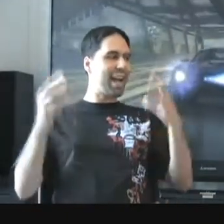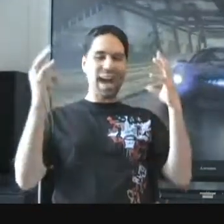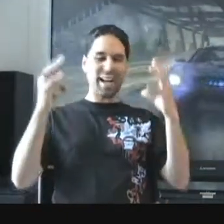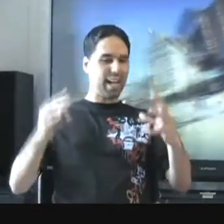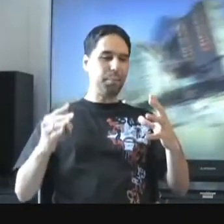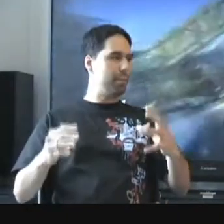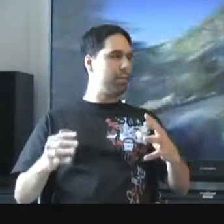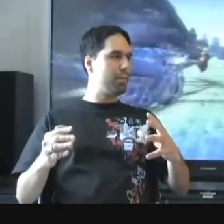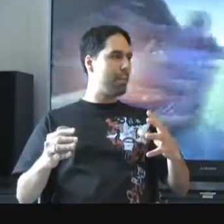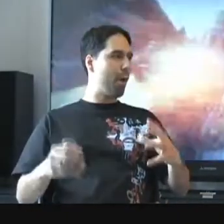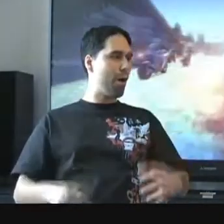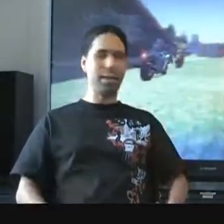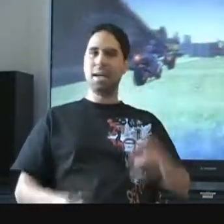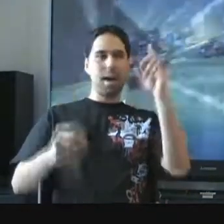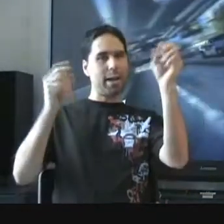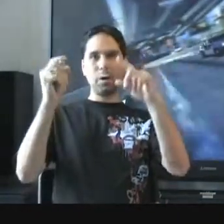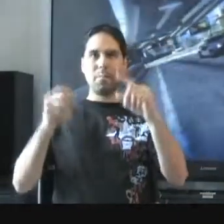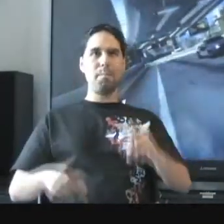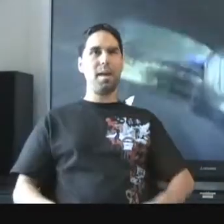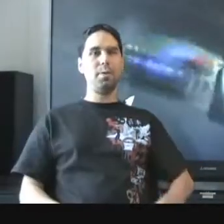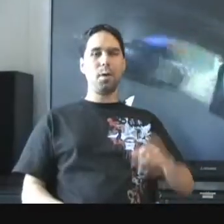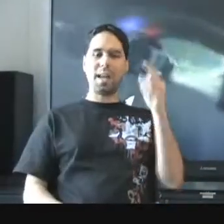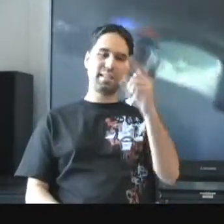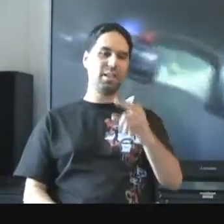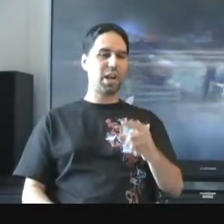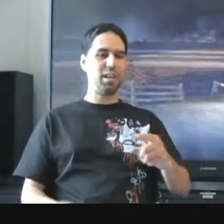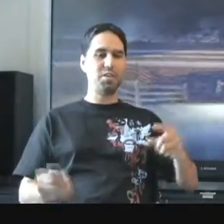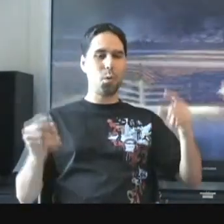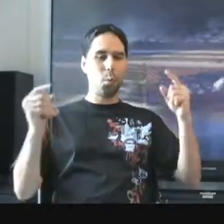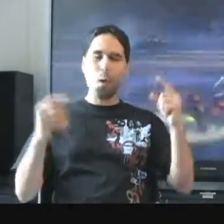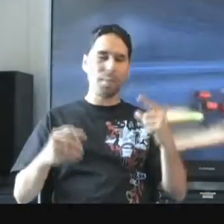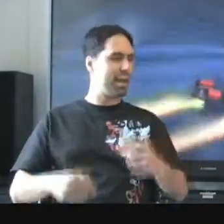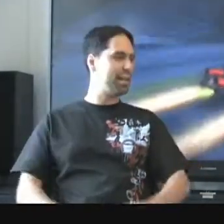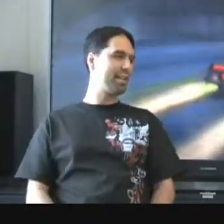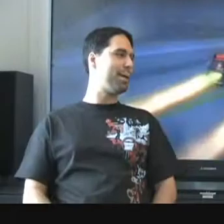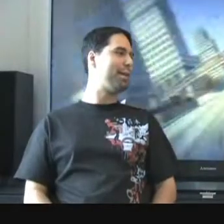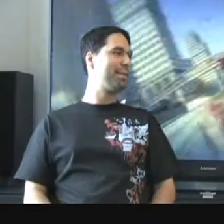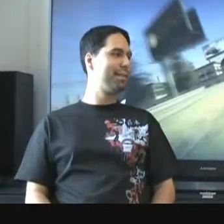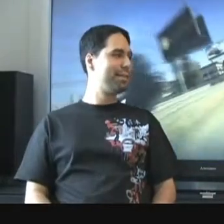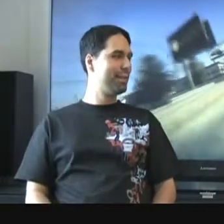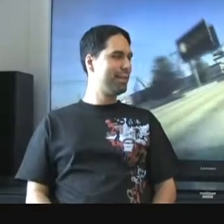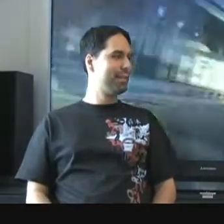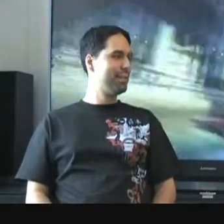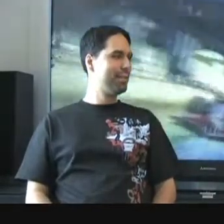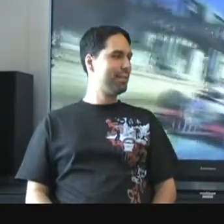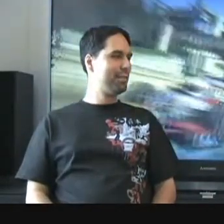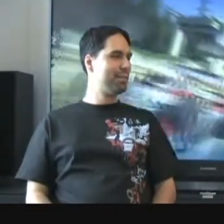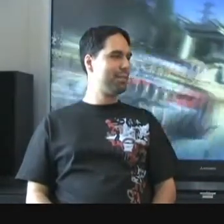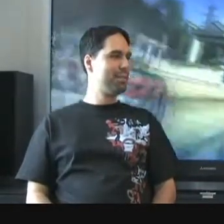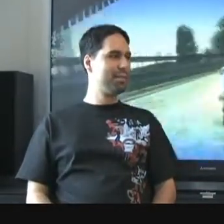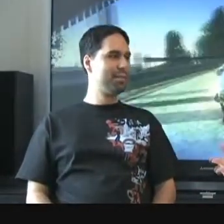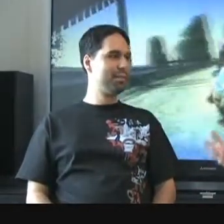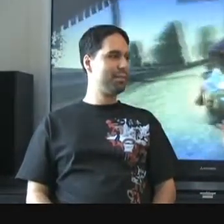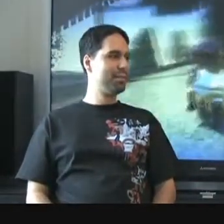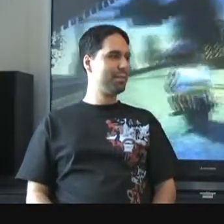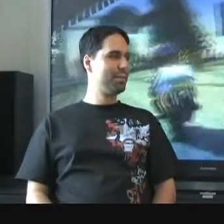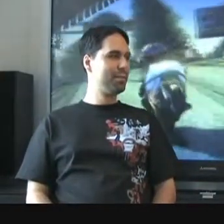I got eight people in my party, I go to my menu, I select the challenge, what am I going to expect? Go do a barrel roll off this one jump.